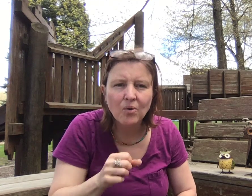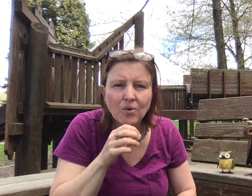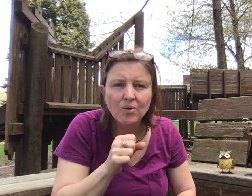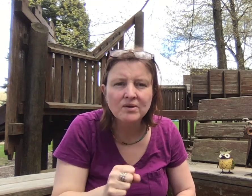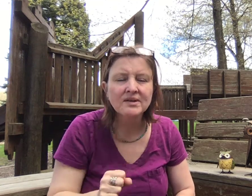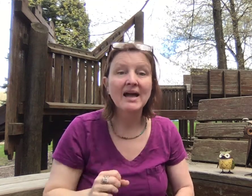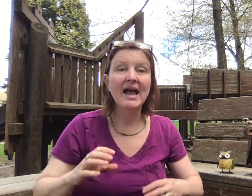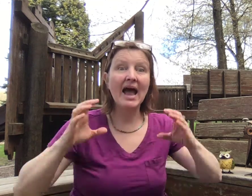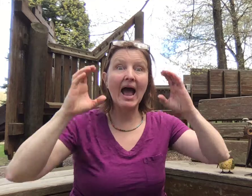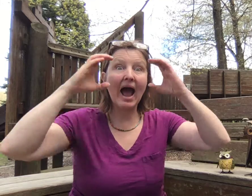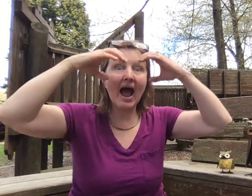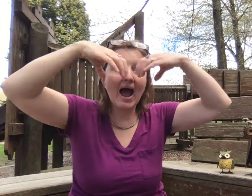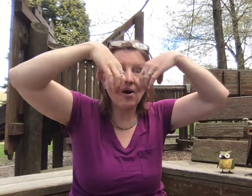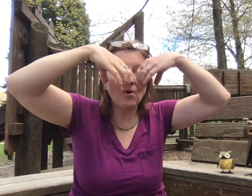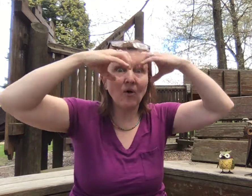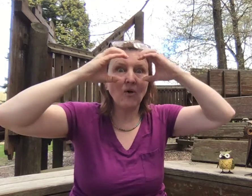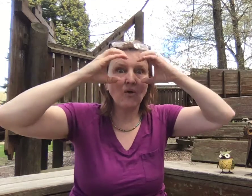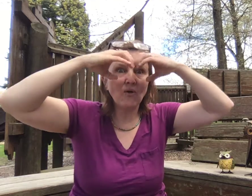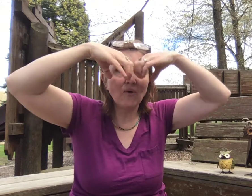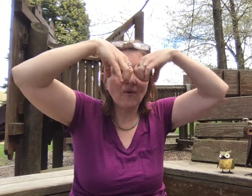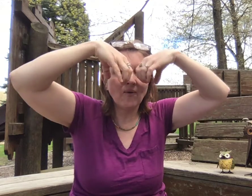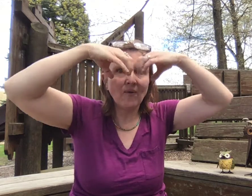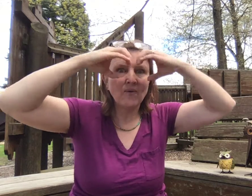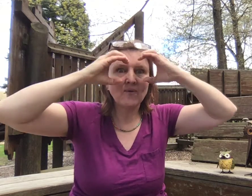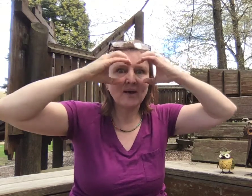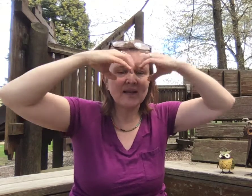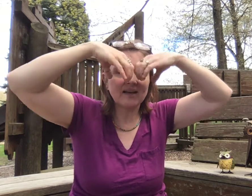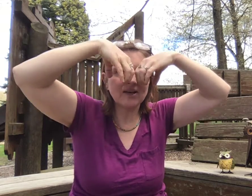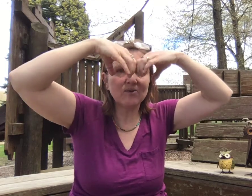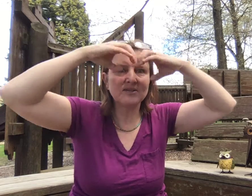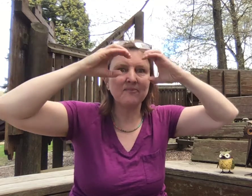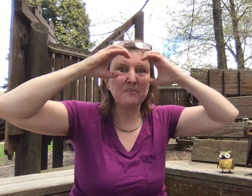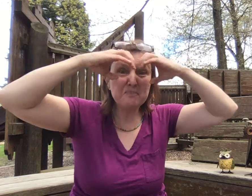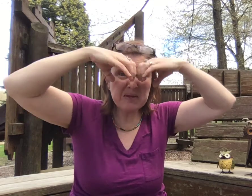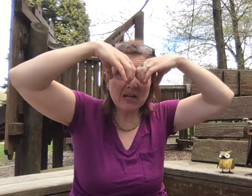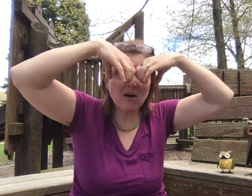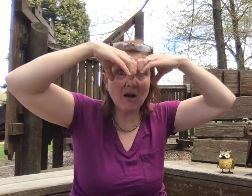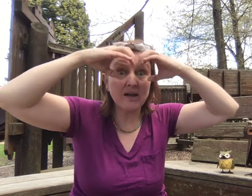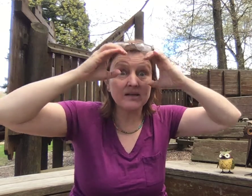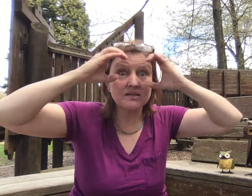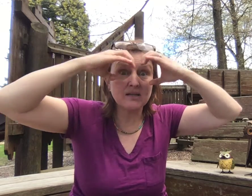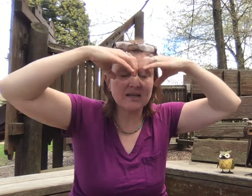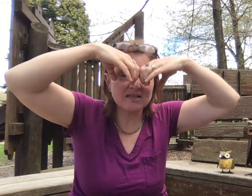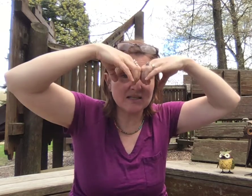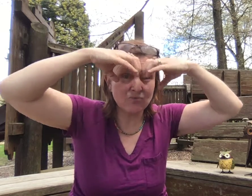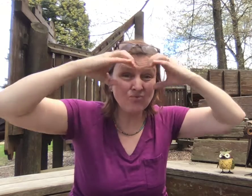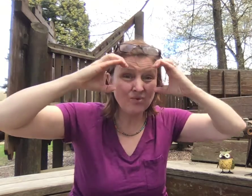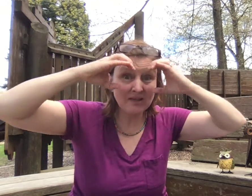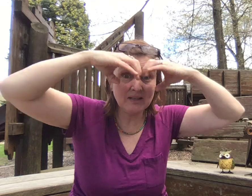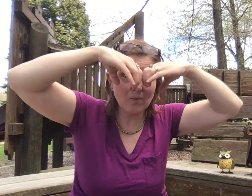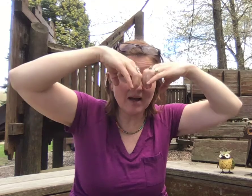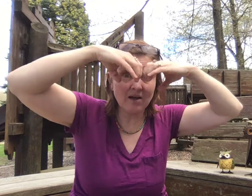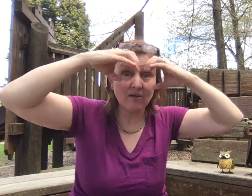Old. Owl. Right? Owls have big eyes. They can see really well.